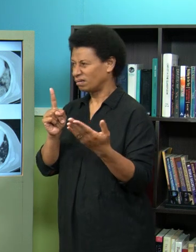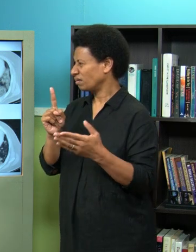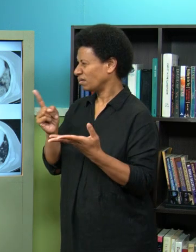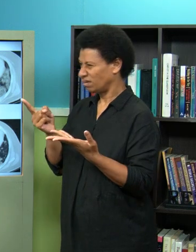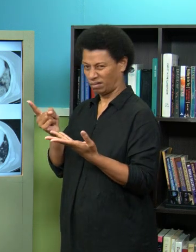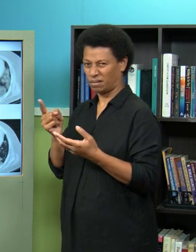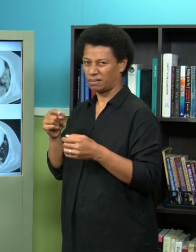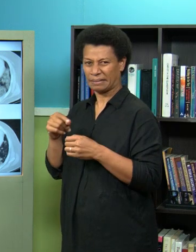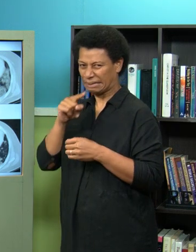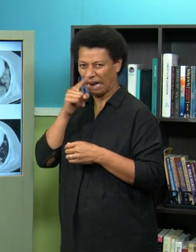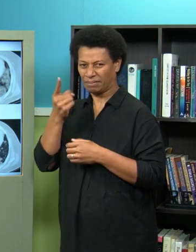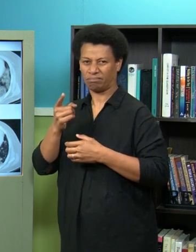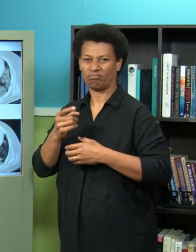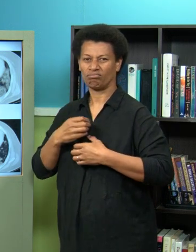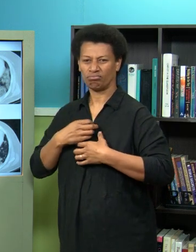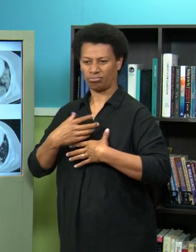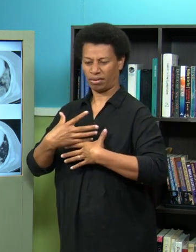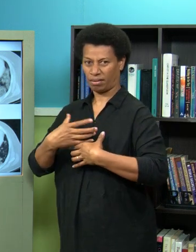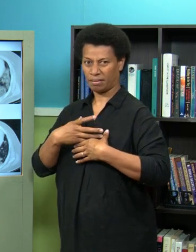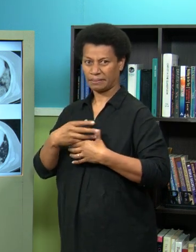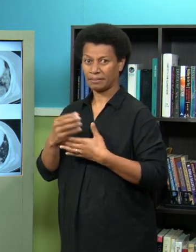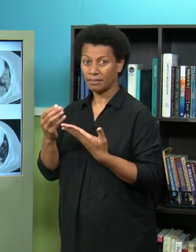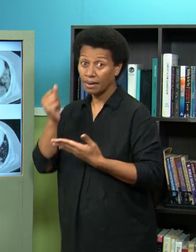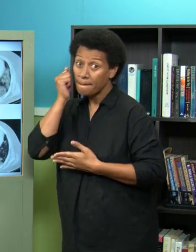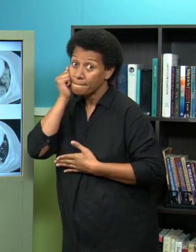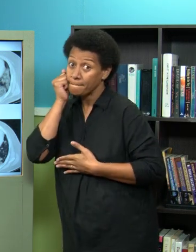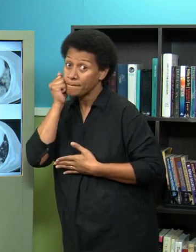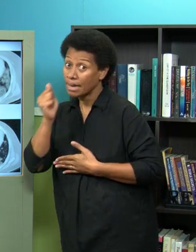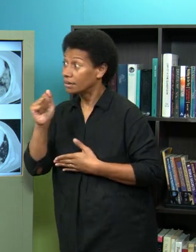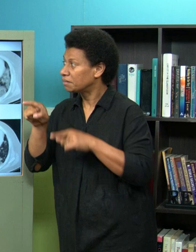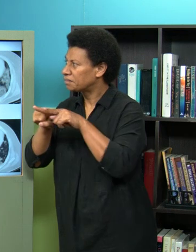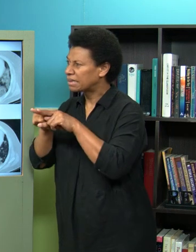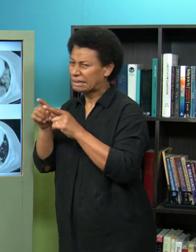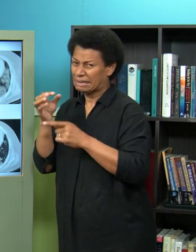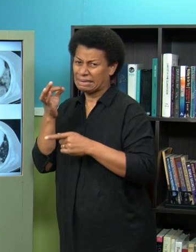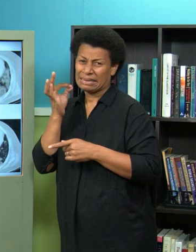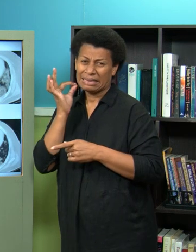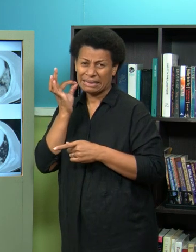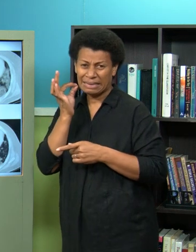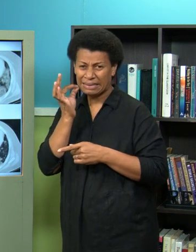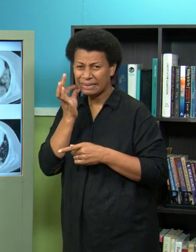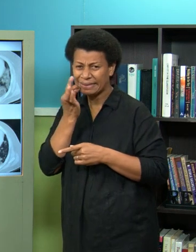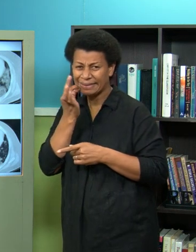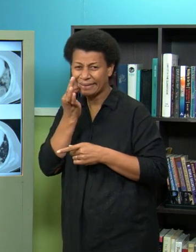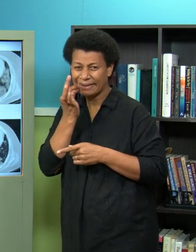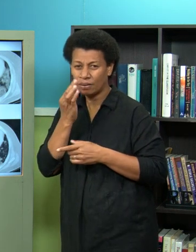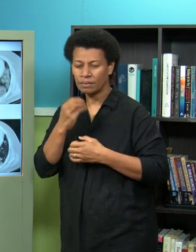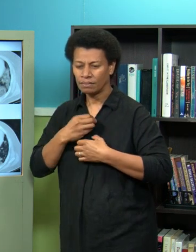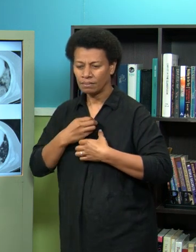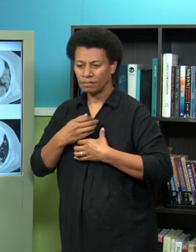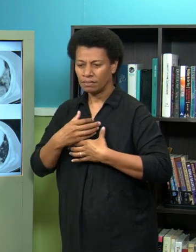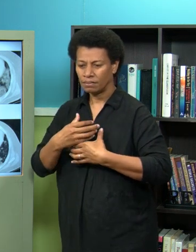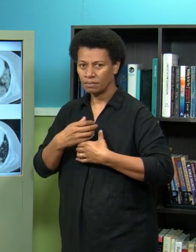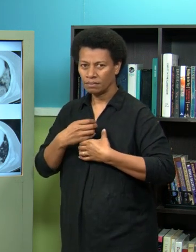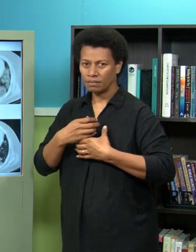taking exchanging inside the lungs and therefore this patient is suffering quite a bit this patient is already on a ventilator and if they